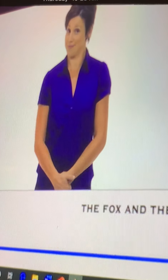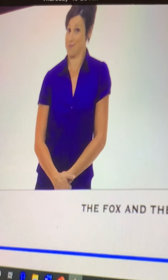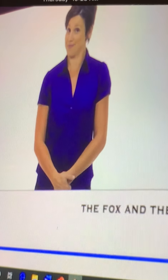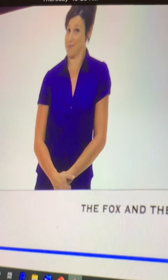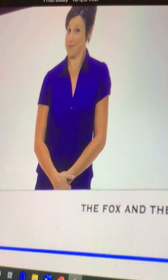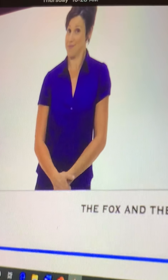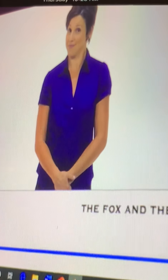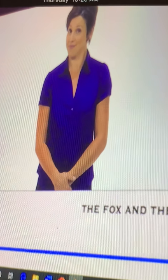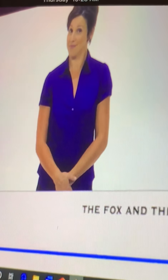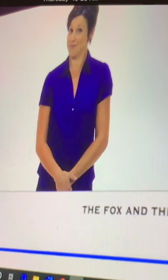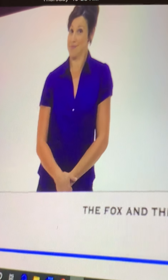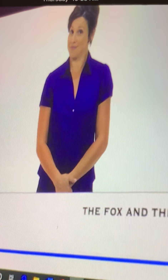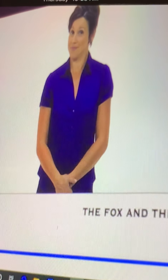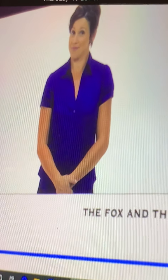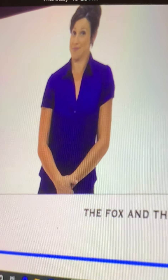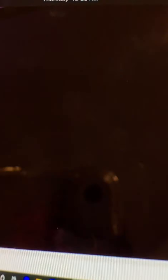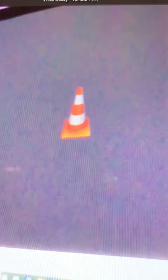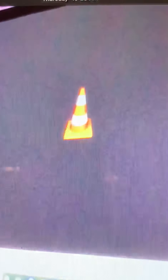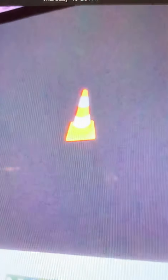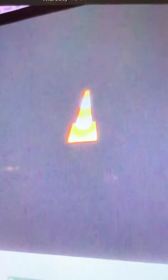. Thank you.